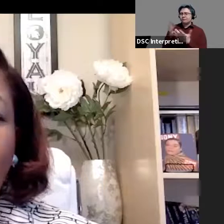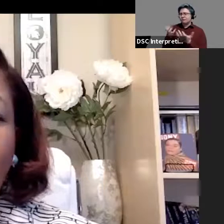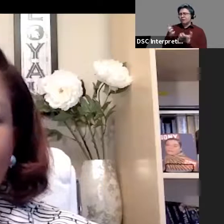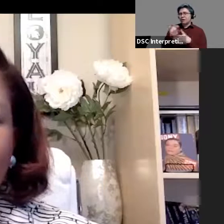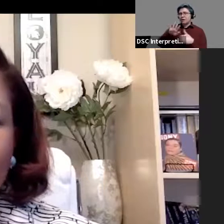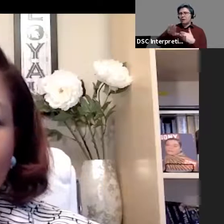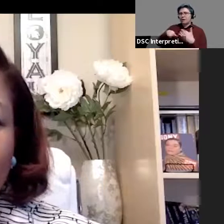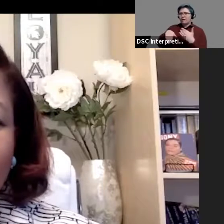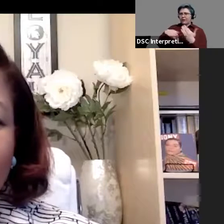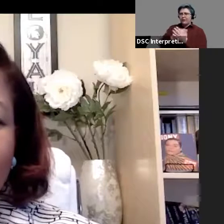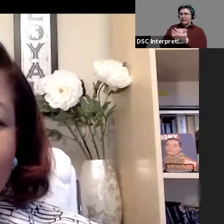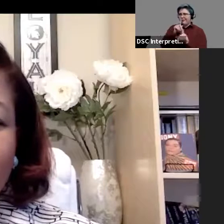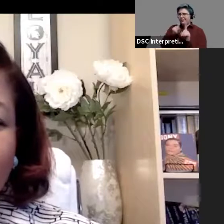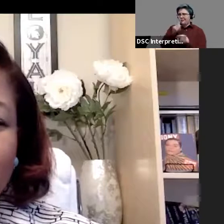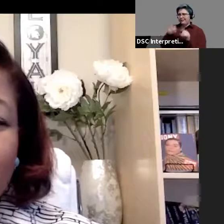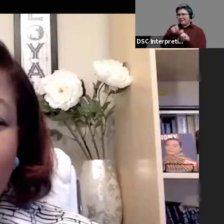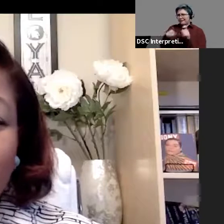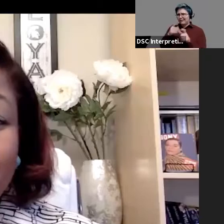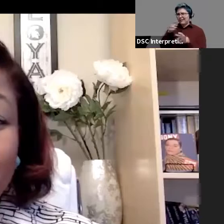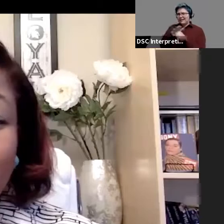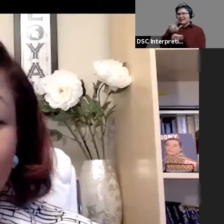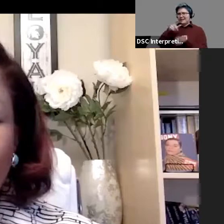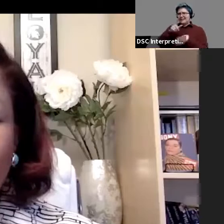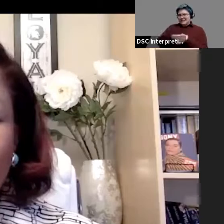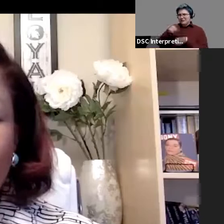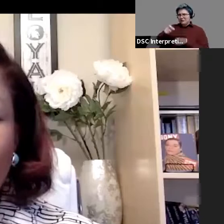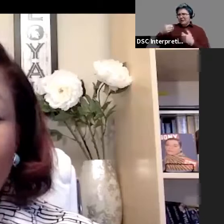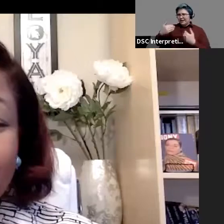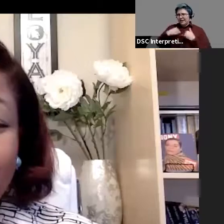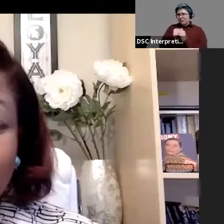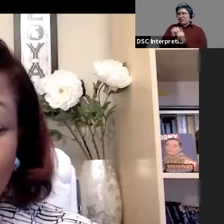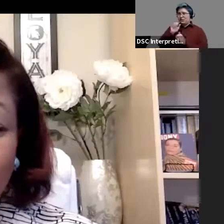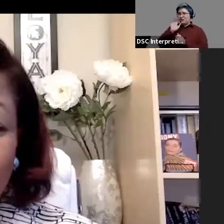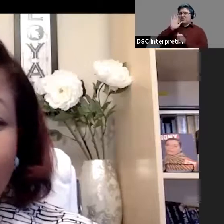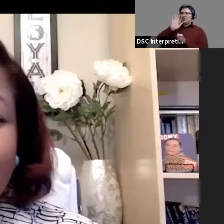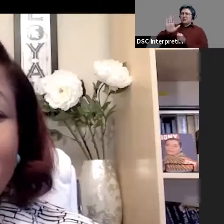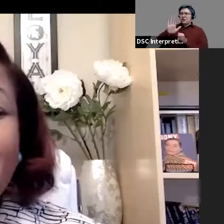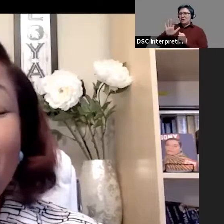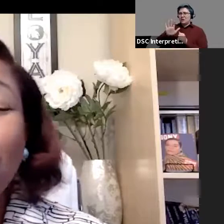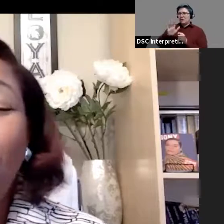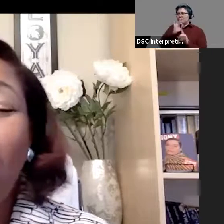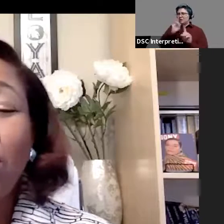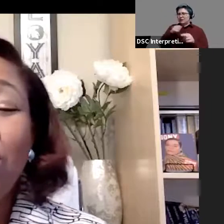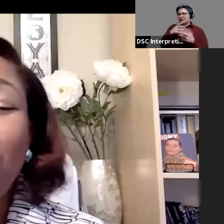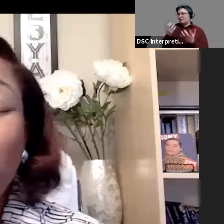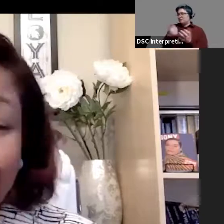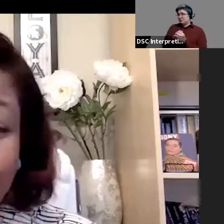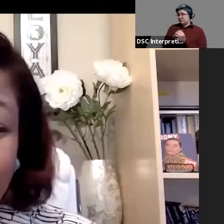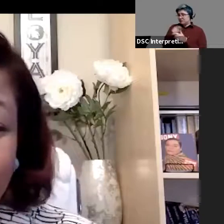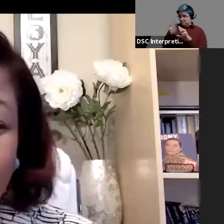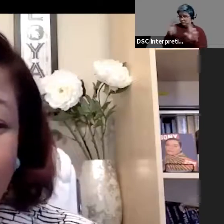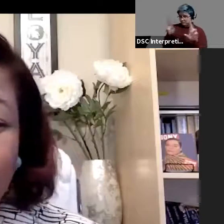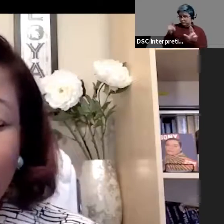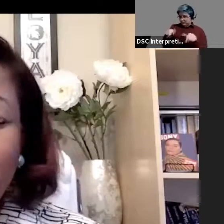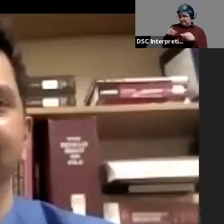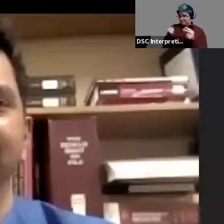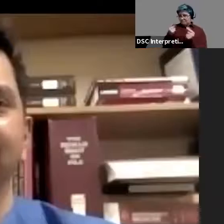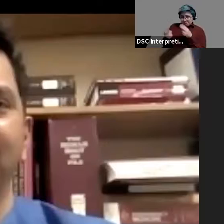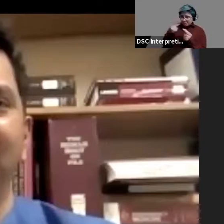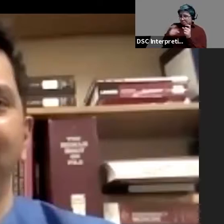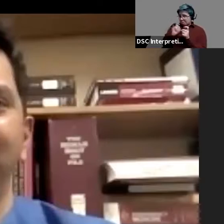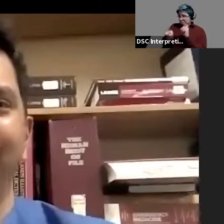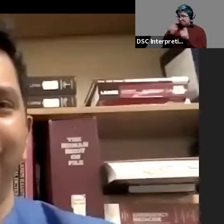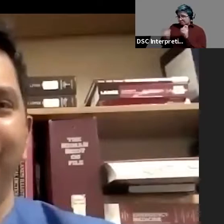all of these questions the adequate time that they deserve with your reply. So are you ready for these rapid-fire